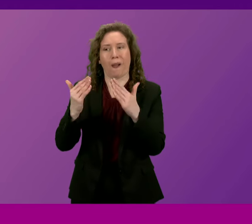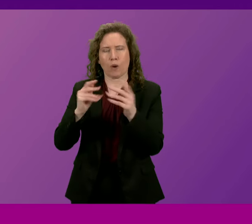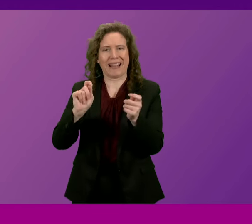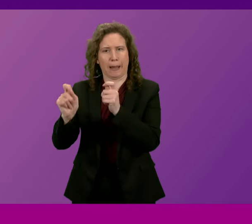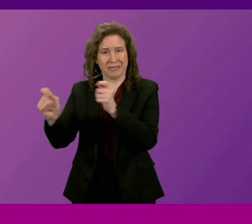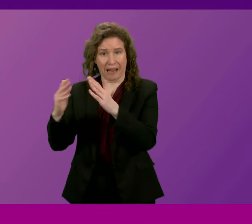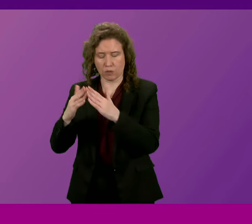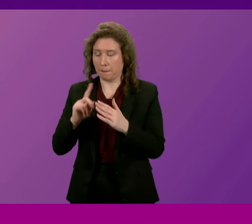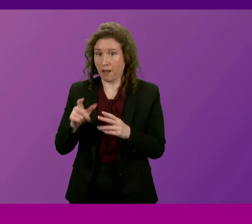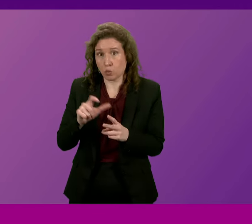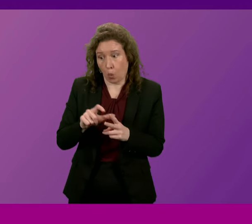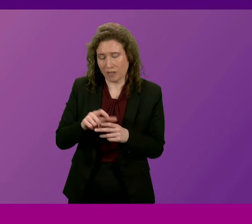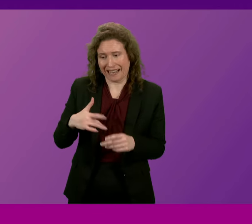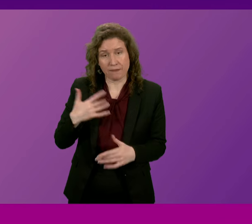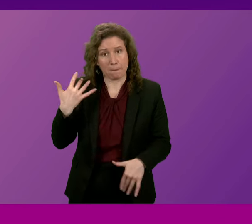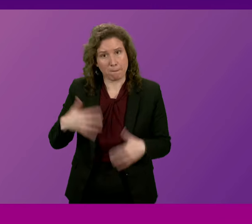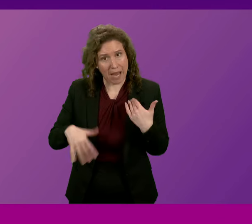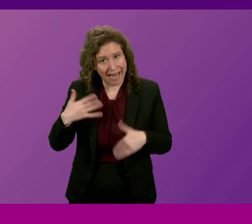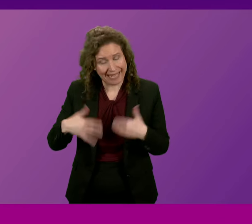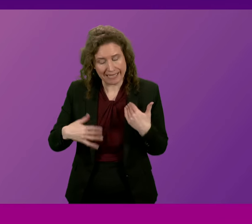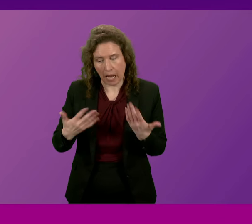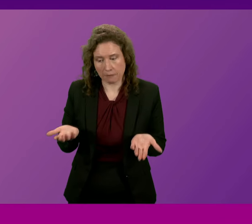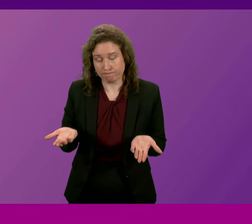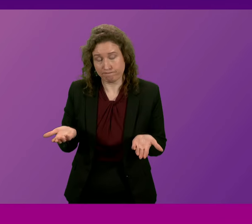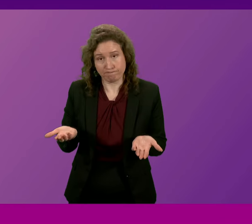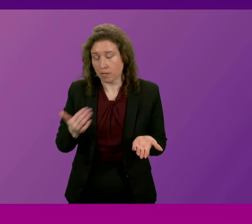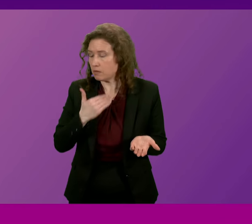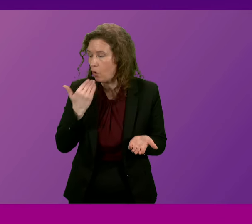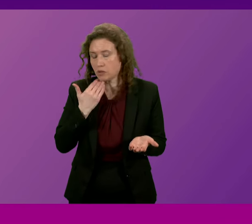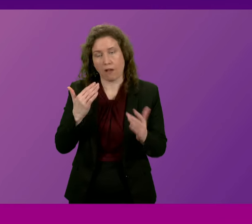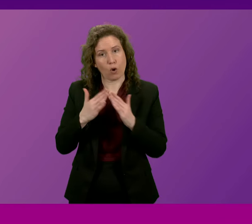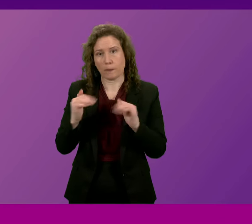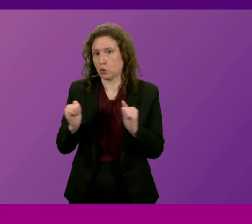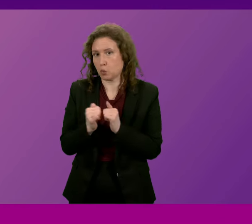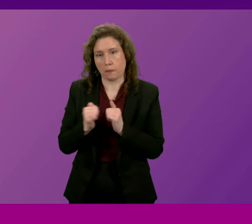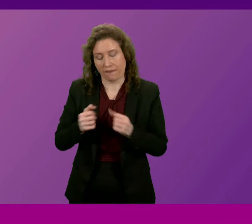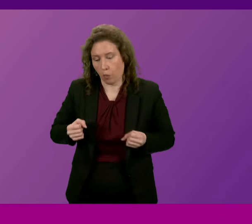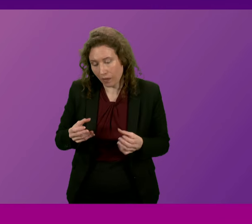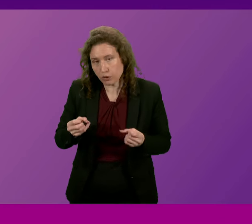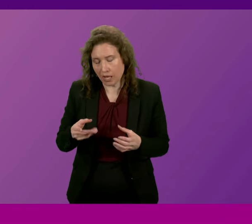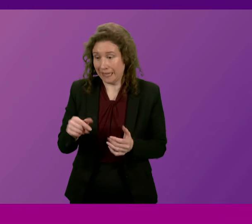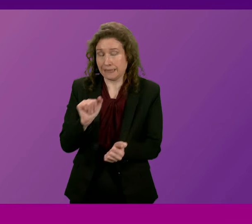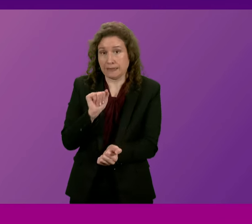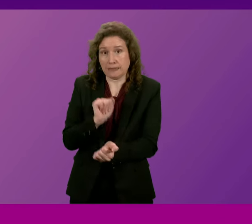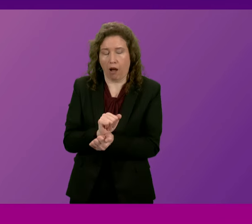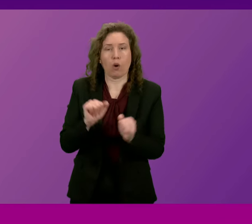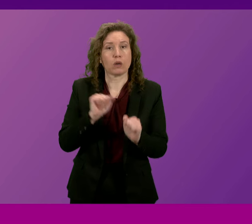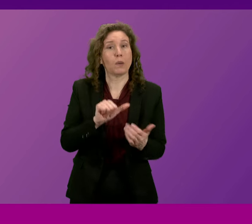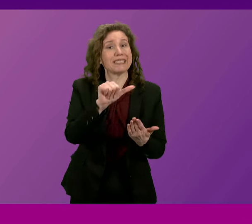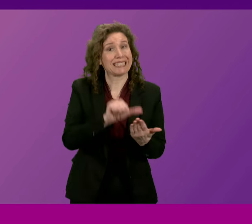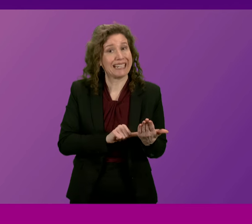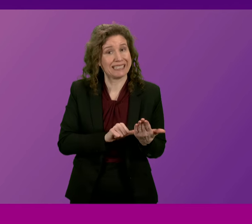despite her daughters living in pain there are not enough suitable homes so they are stuck on a waiting list.